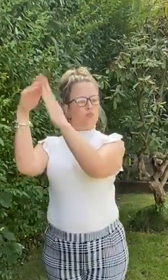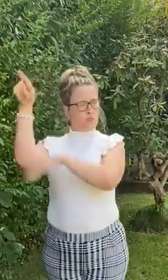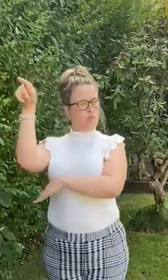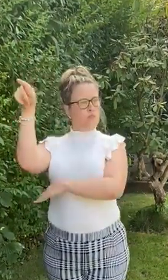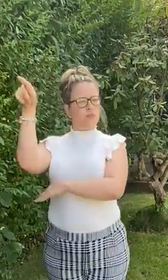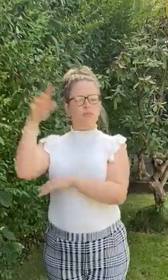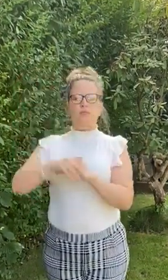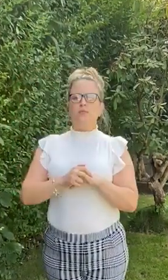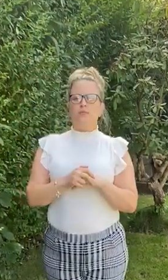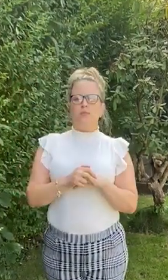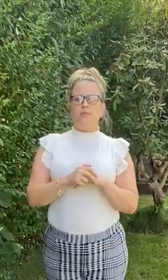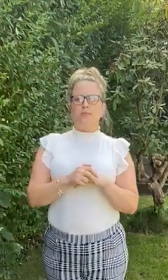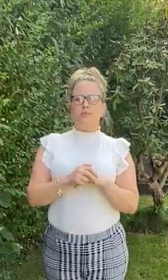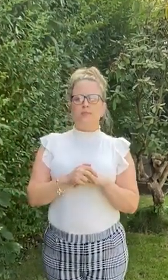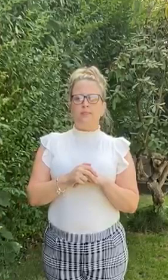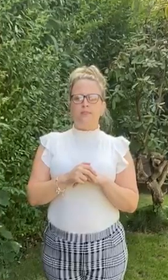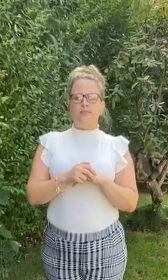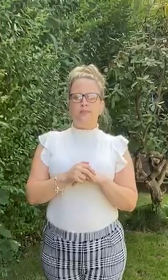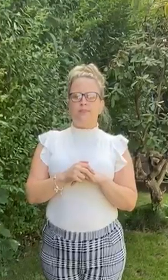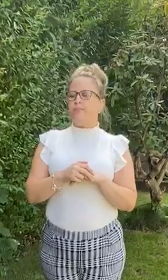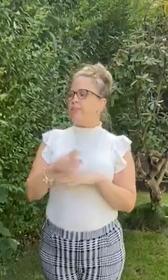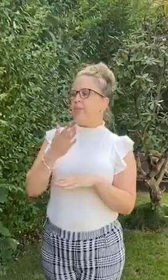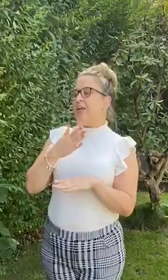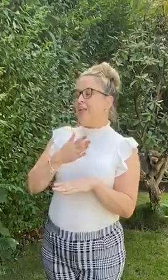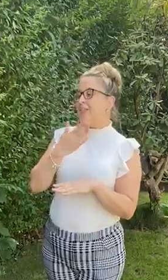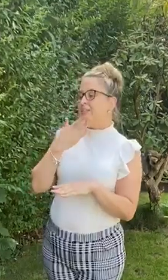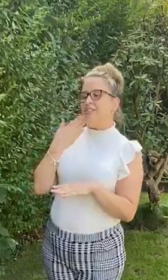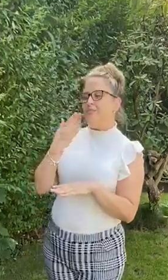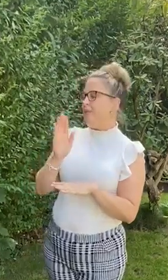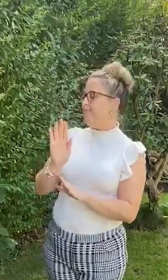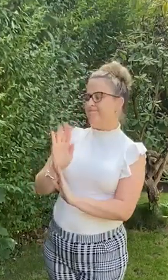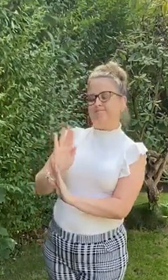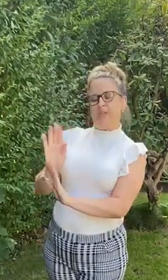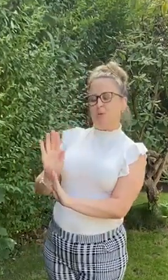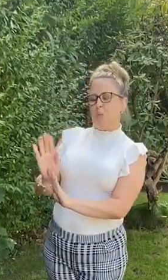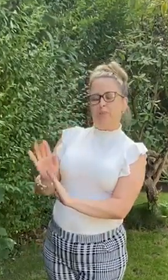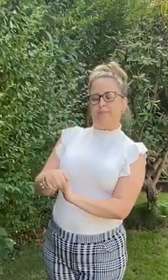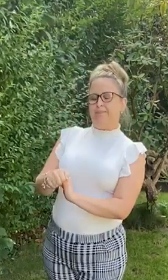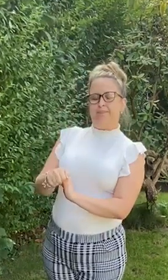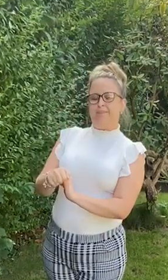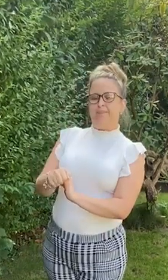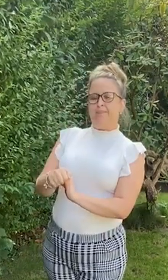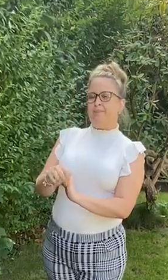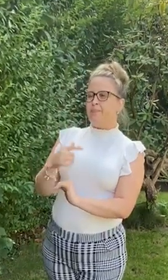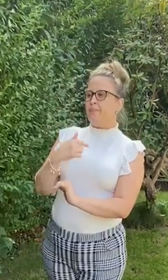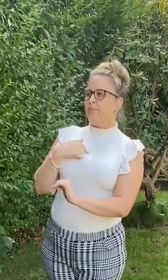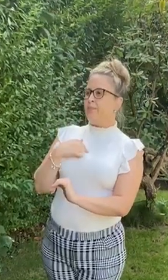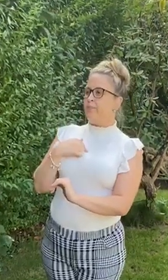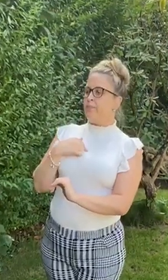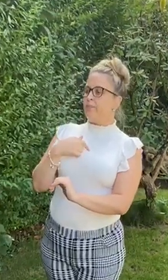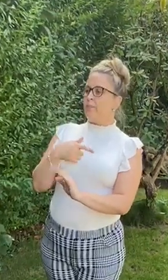It's frightfully nice of you, owl. But no, I'm going to have tea with a Gruffalo.